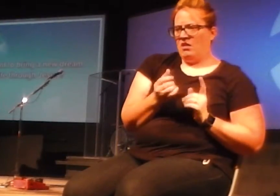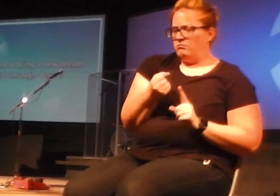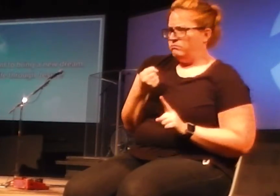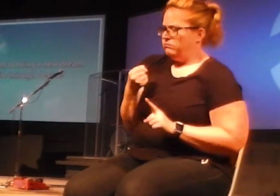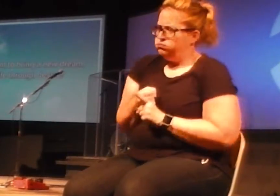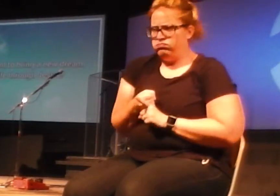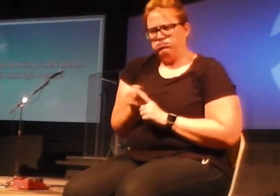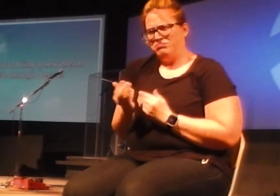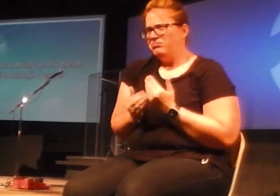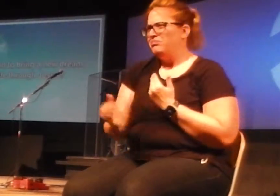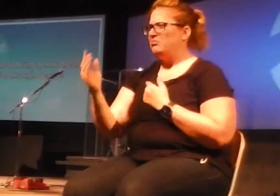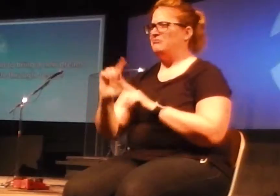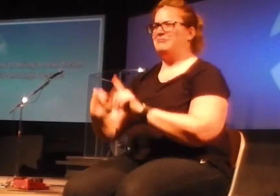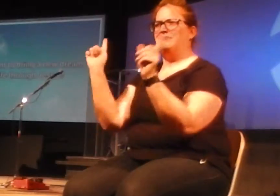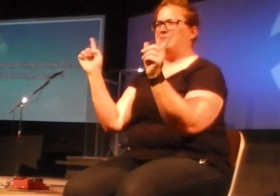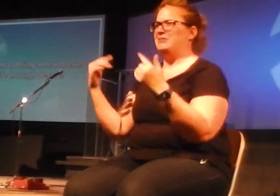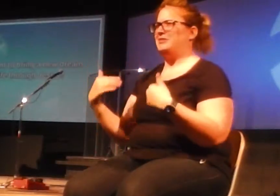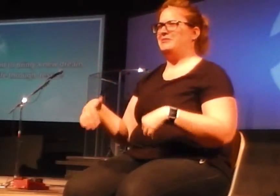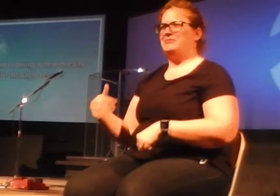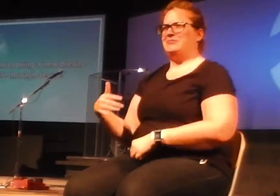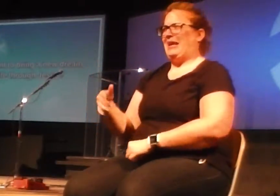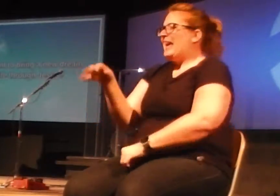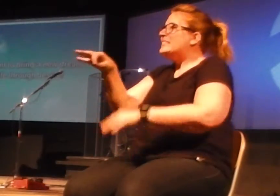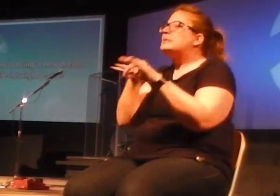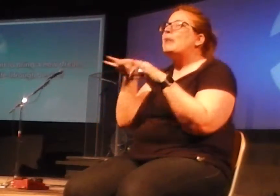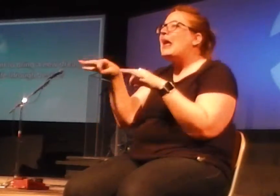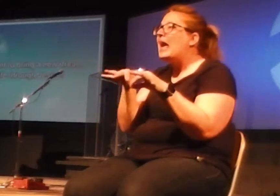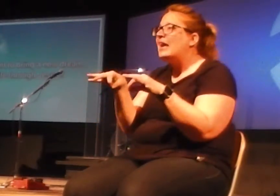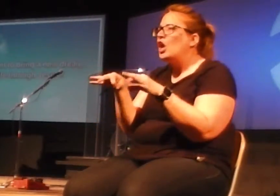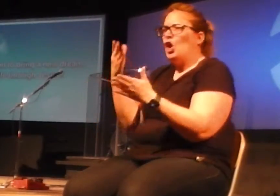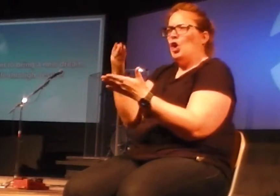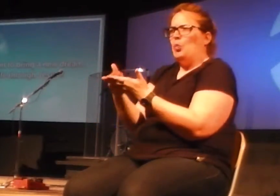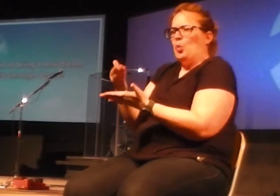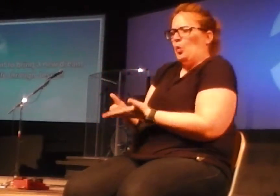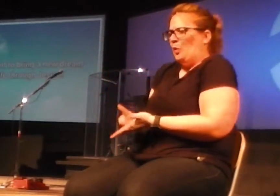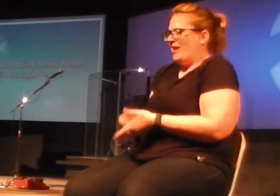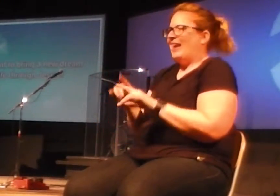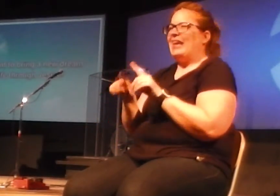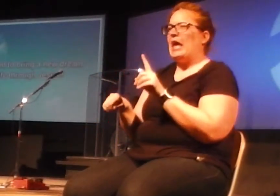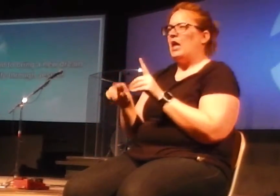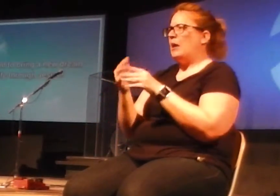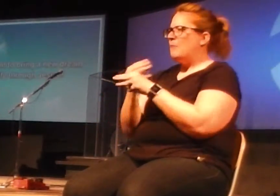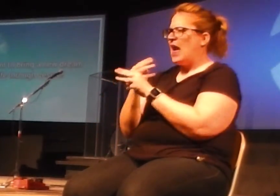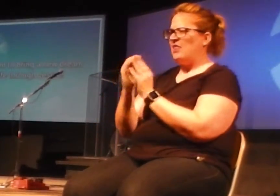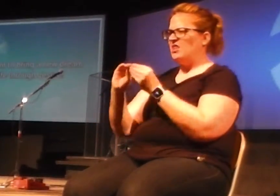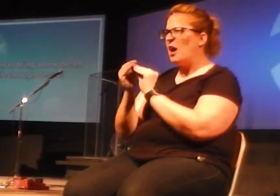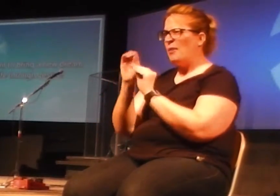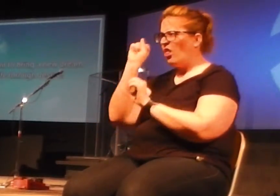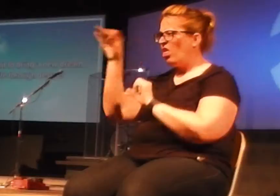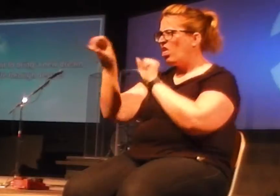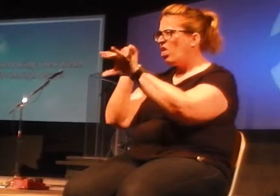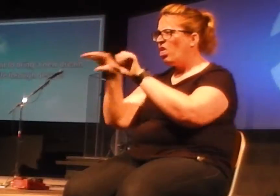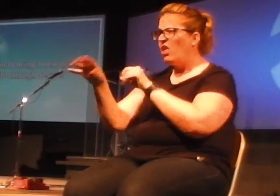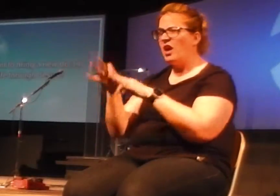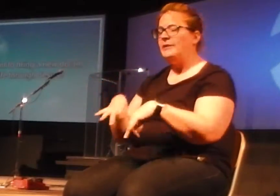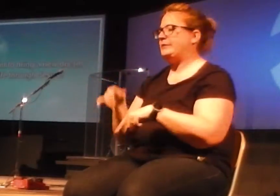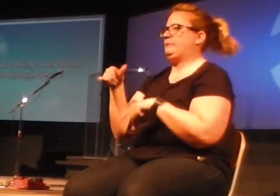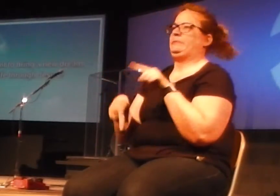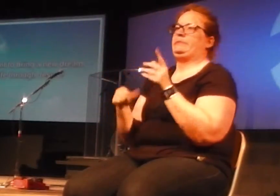And I don't know how to explain this to you. I literally, I can't quantify it for you. I can't mathematically, logically explain it to you exactly. But I know